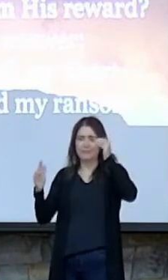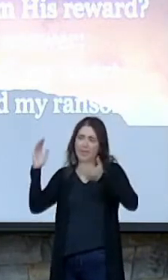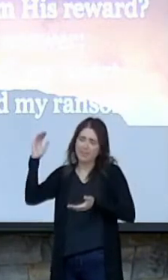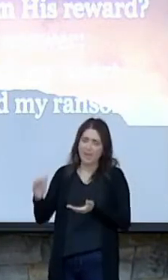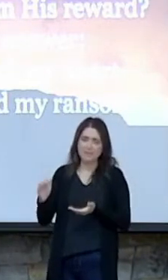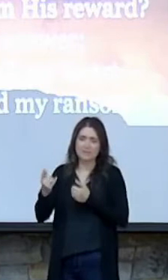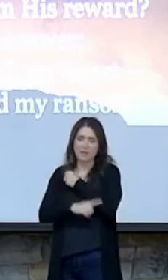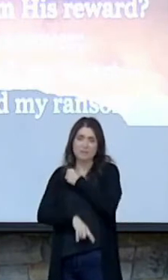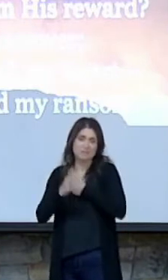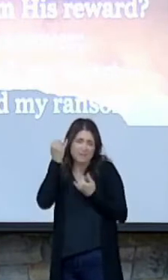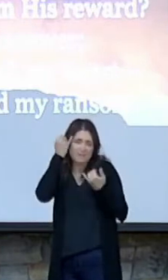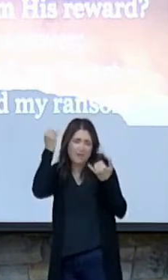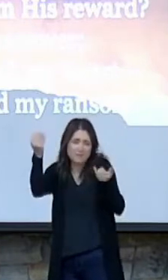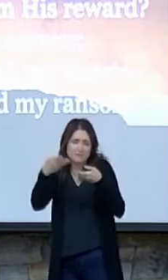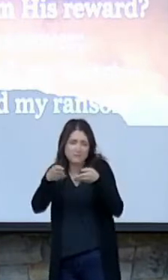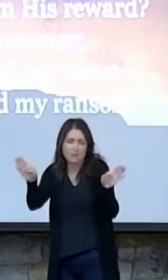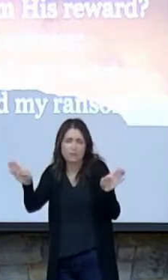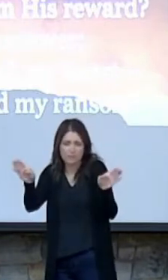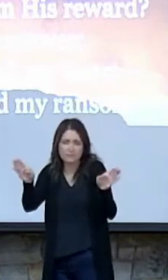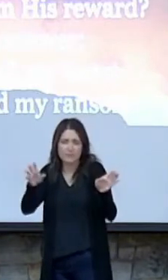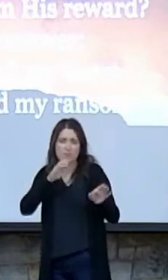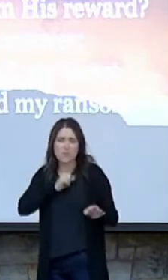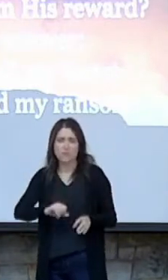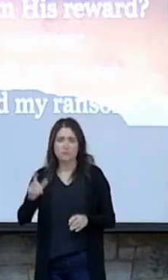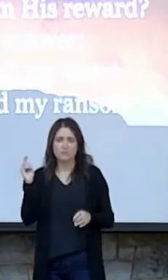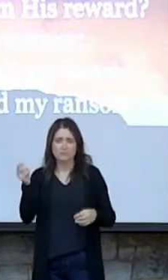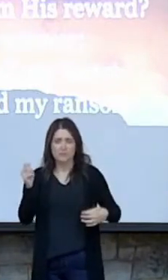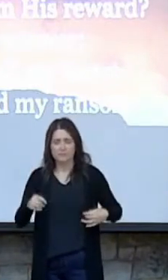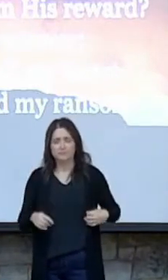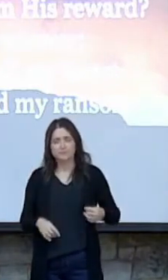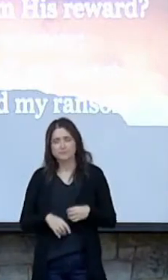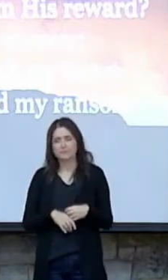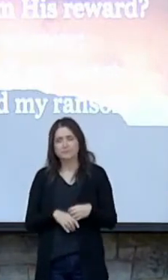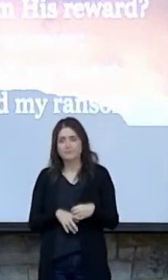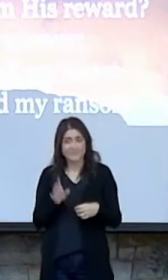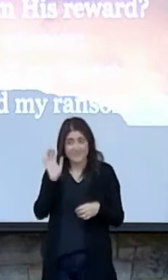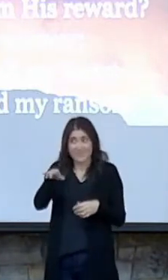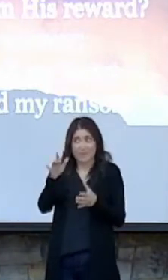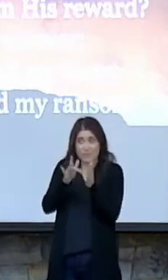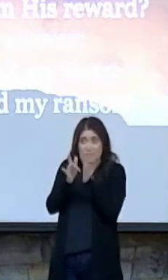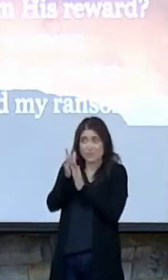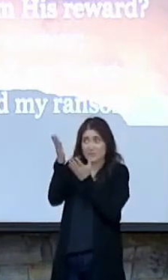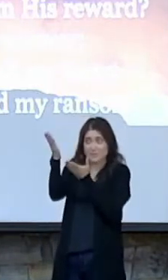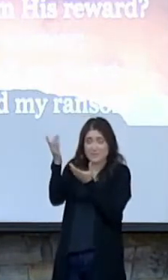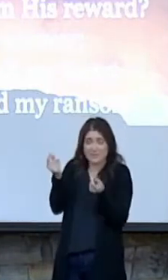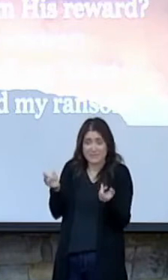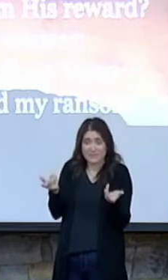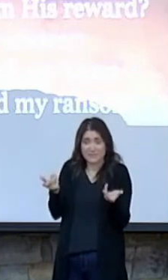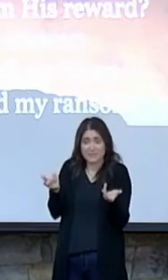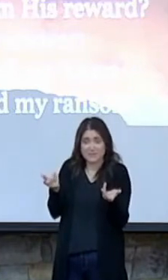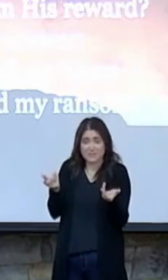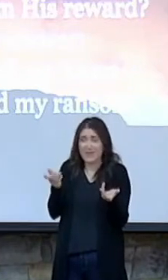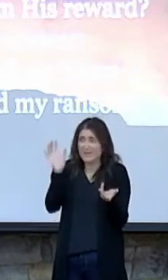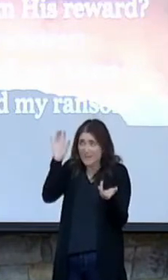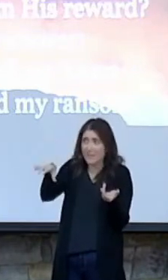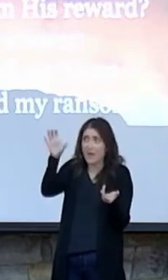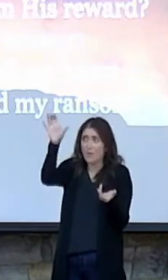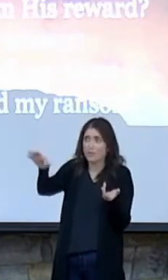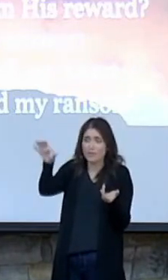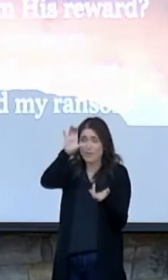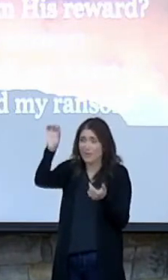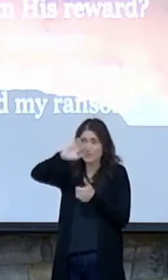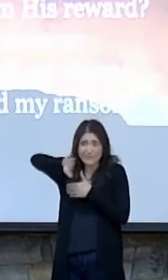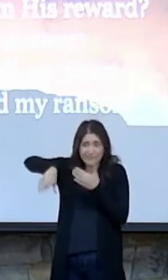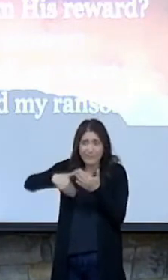That's the idea in general of it in the Old Testament. Isn't that what Jesus did? Isn't that what the cross is all about?